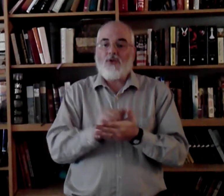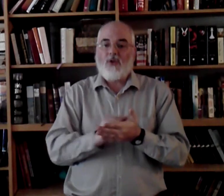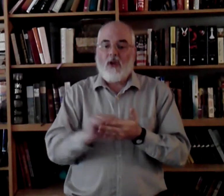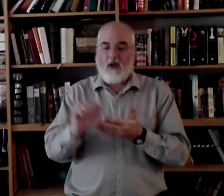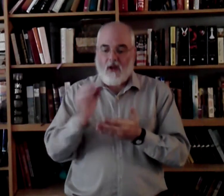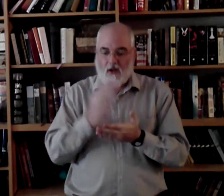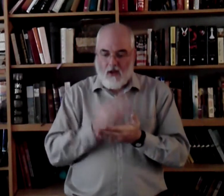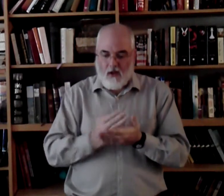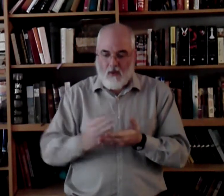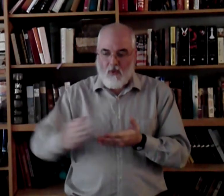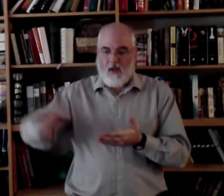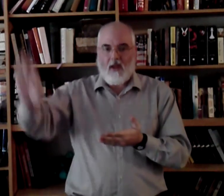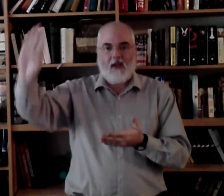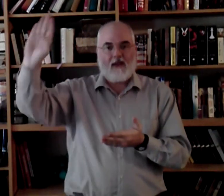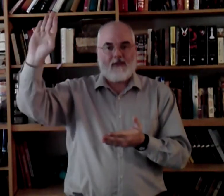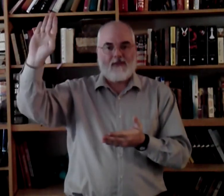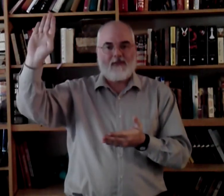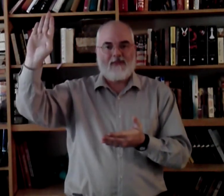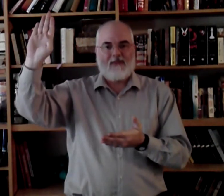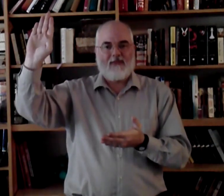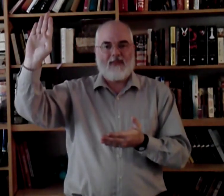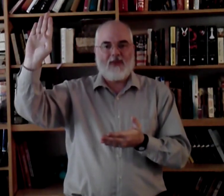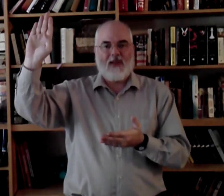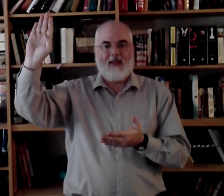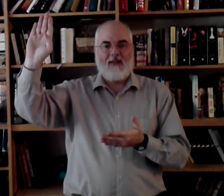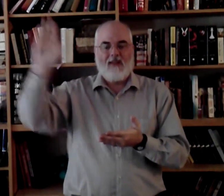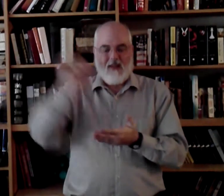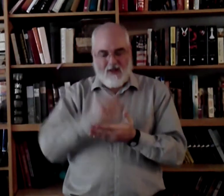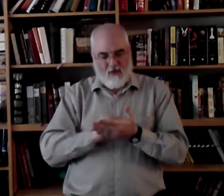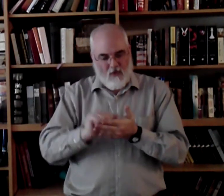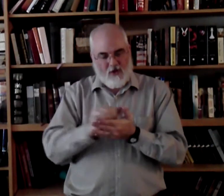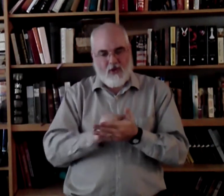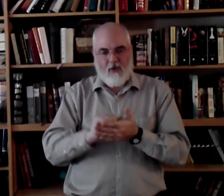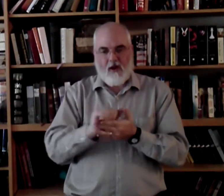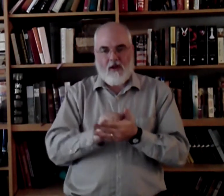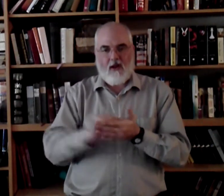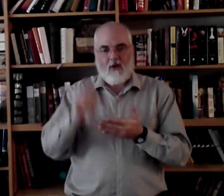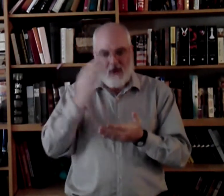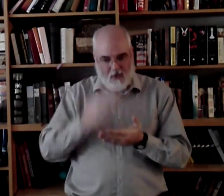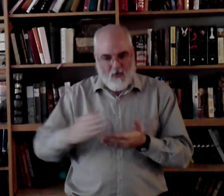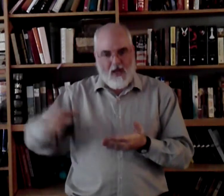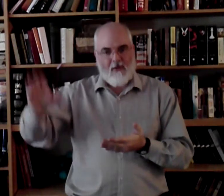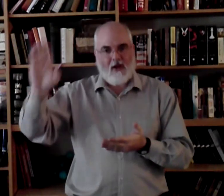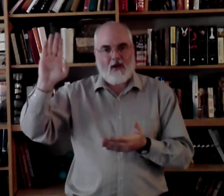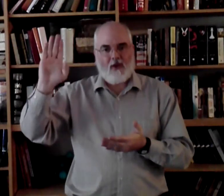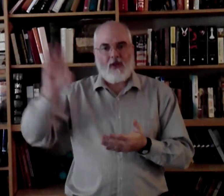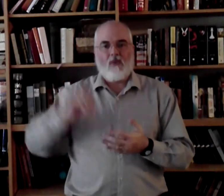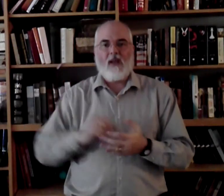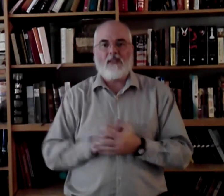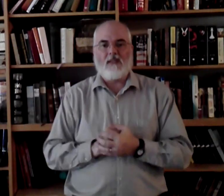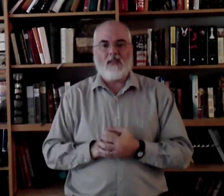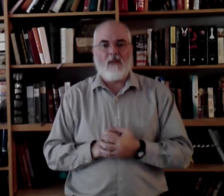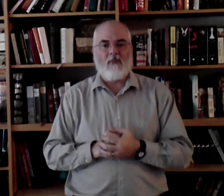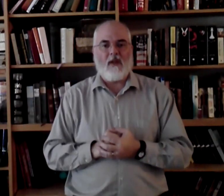away. Okay? Washing, we already know. Not away, we already know. Erase is the same thing.